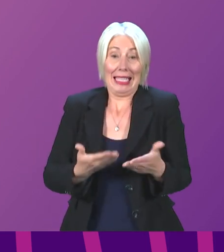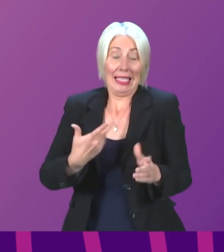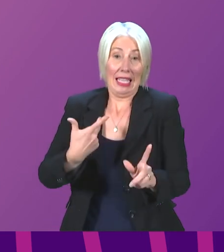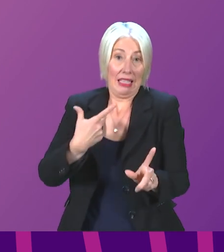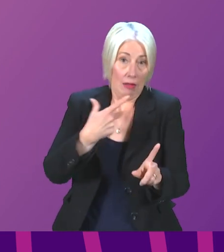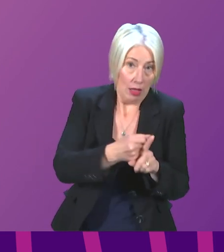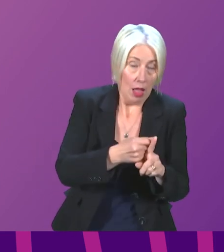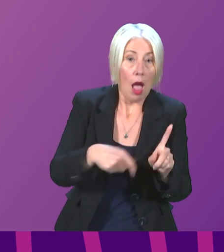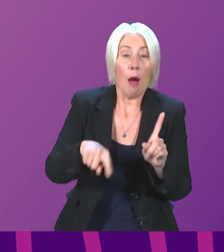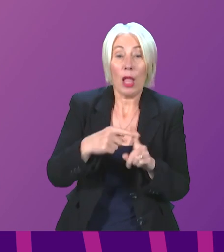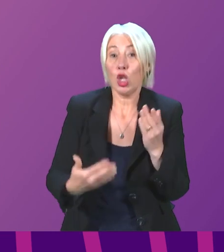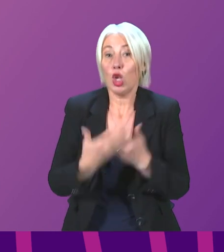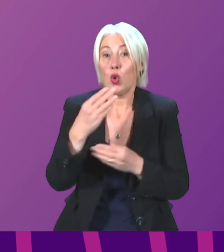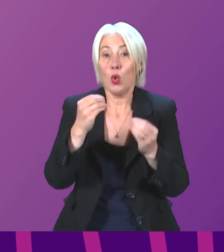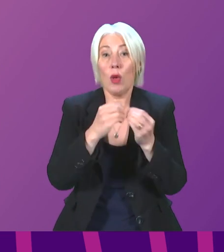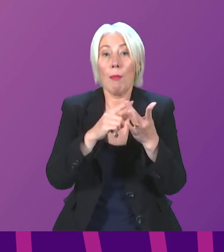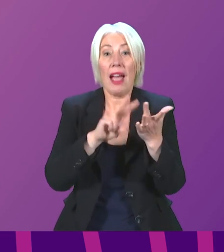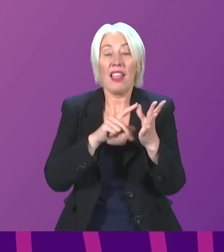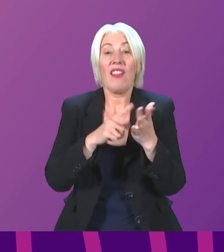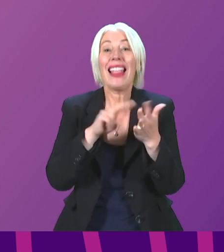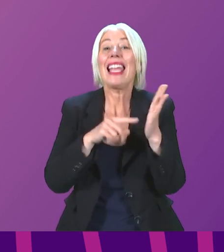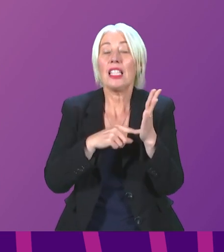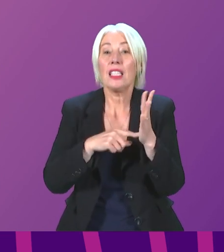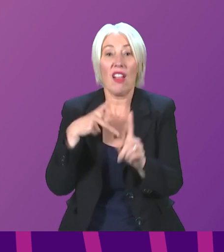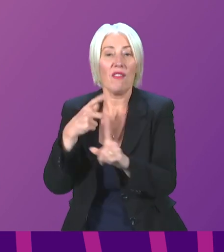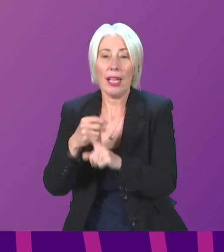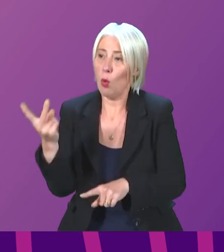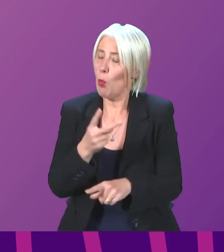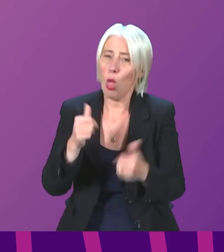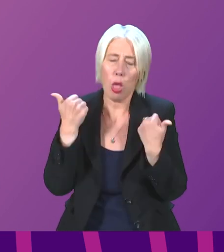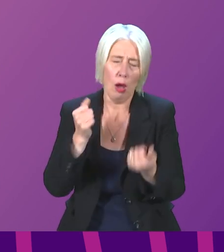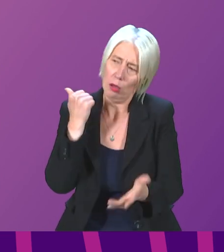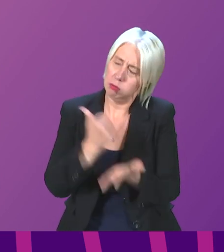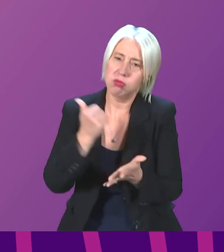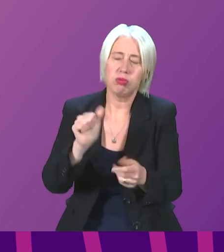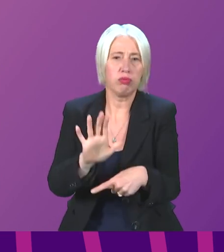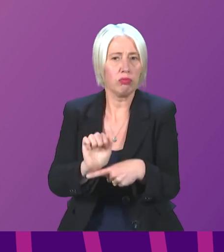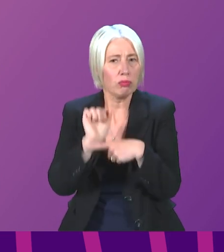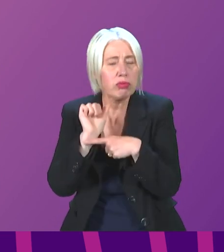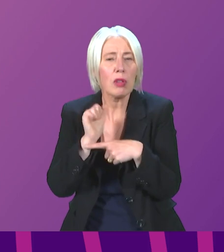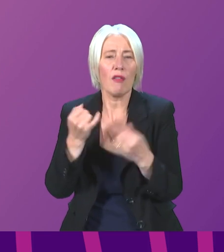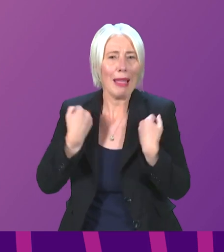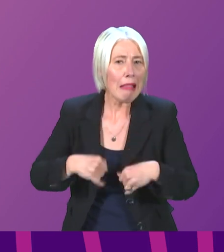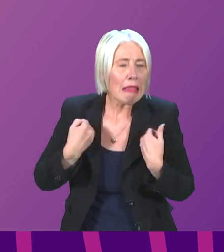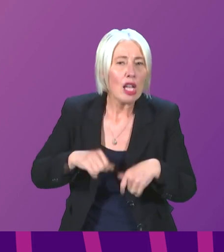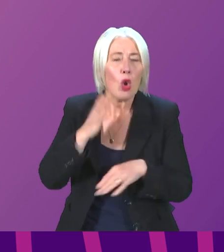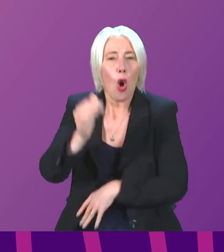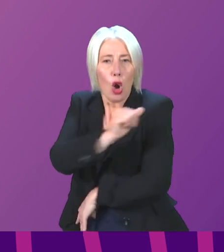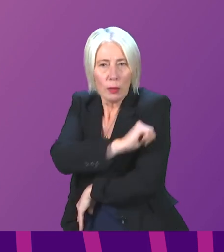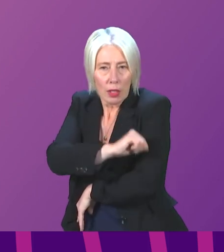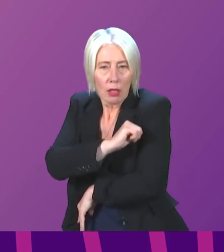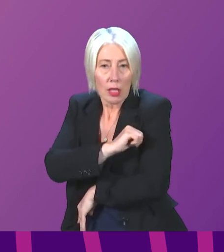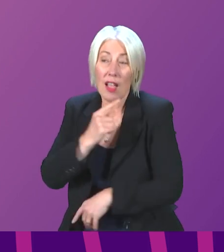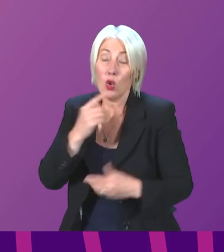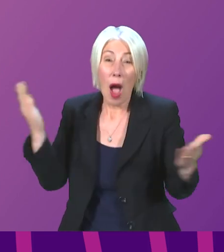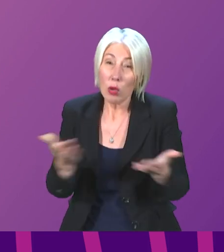and the new bivalent vaccine provide excellent protection from severe illness and hospitalisation, and I would urge all of those